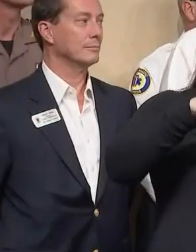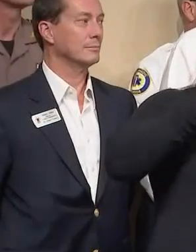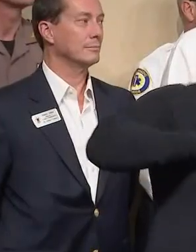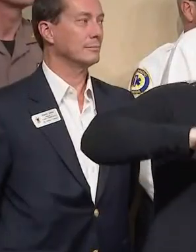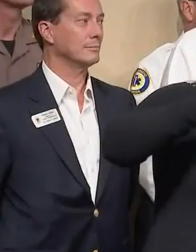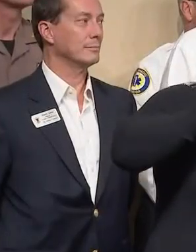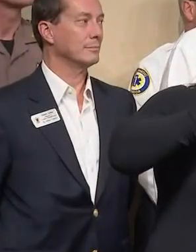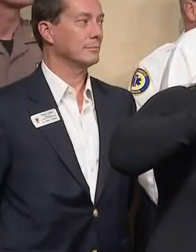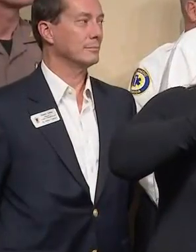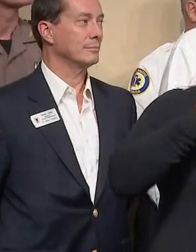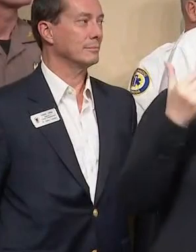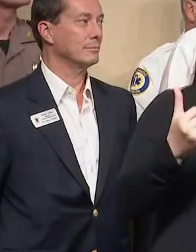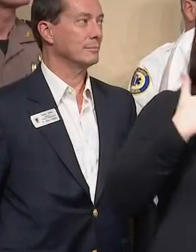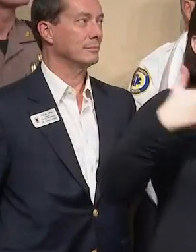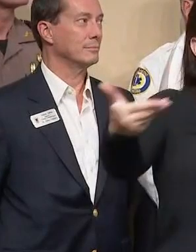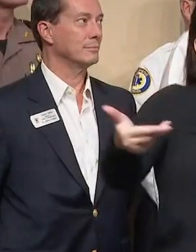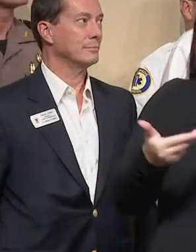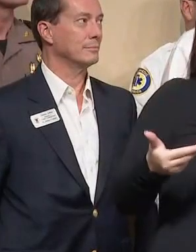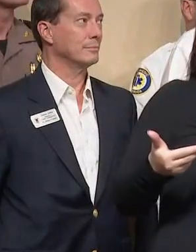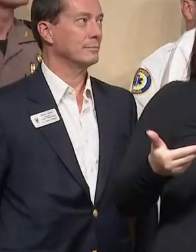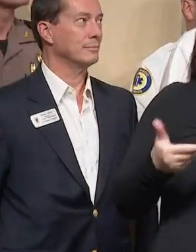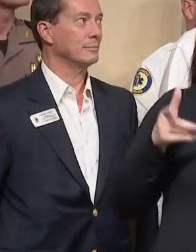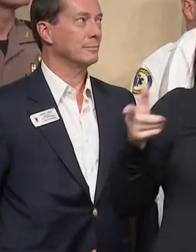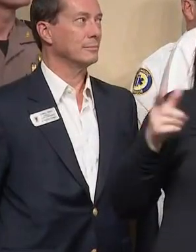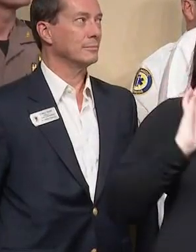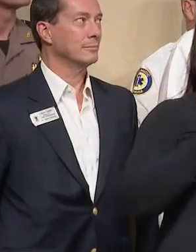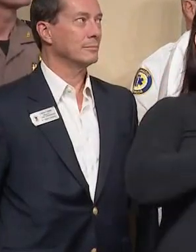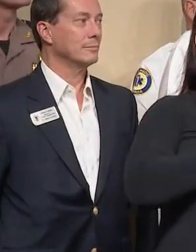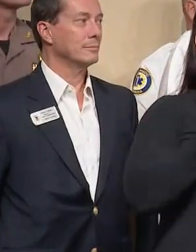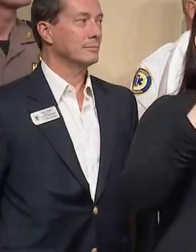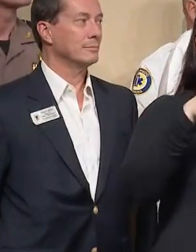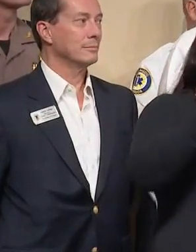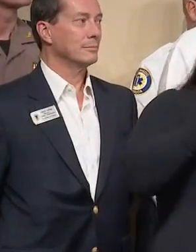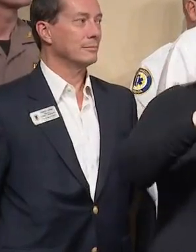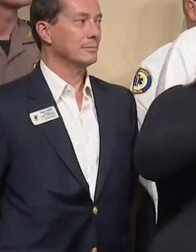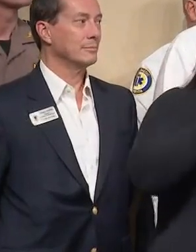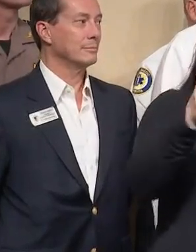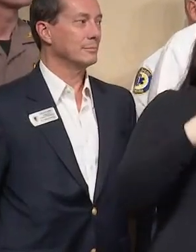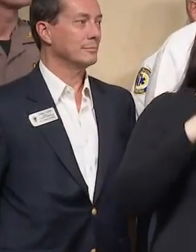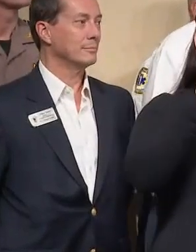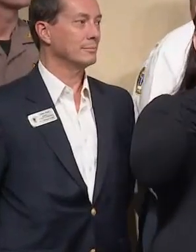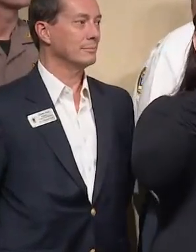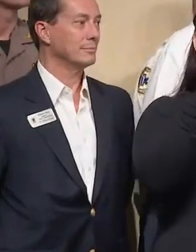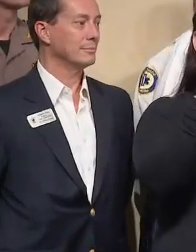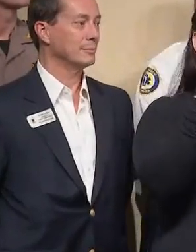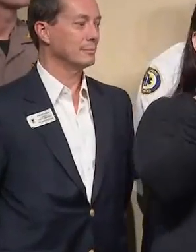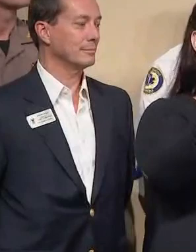At this time I'd like to introduce our County Administrator Mr. Michael Wancheck.